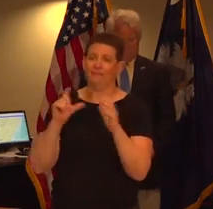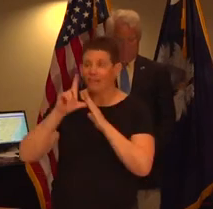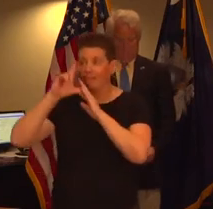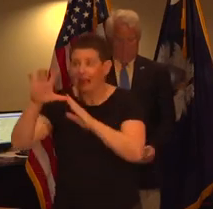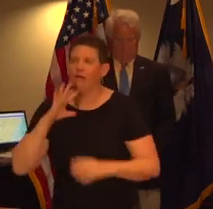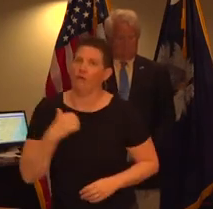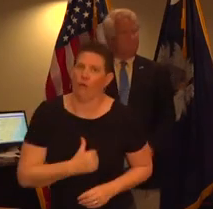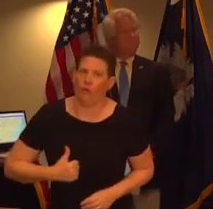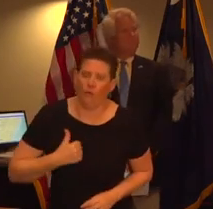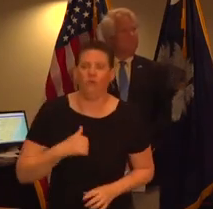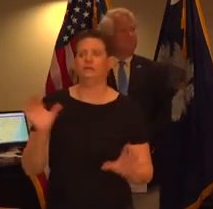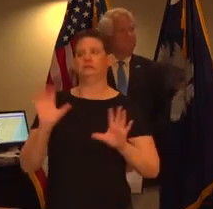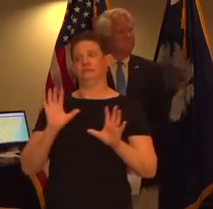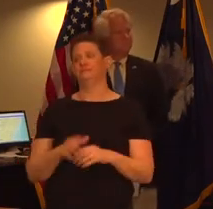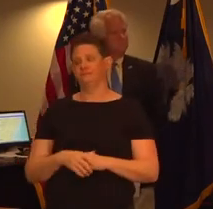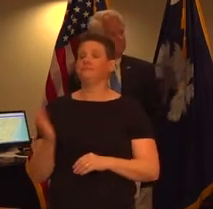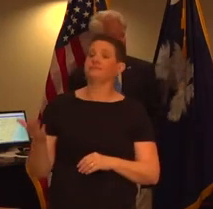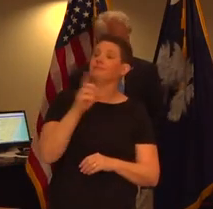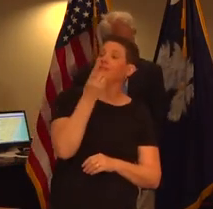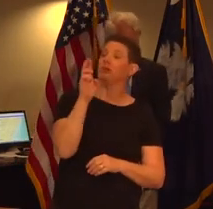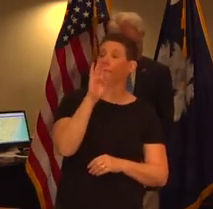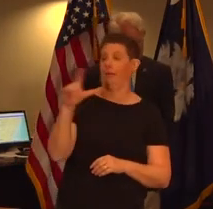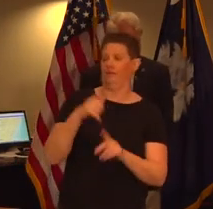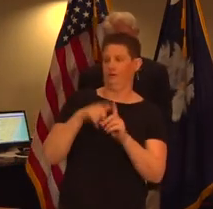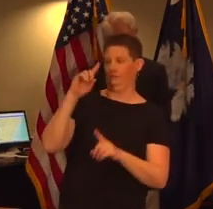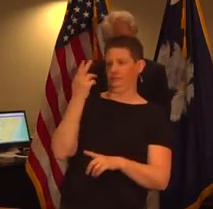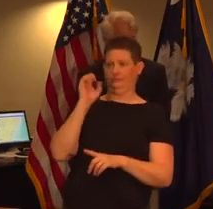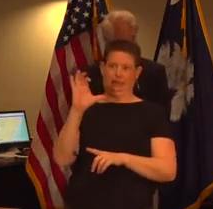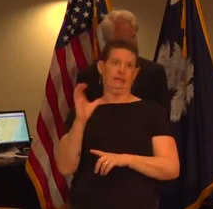let's be safe dr bell of dhek if you please